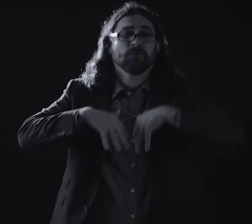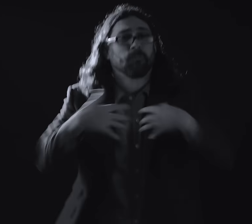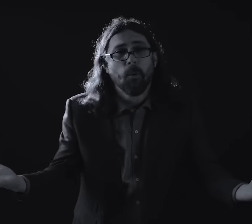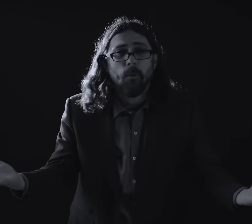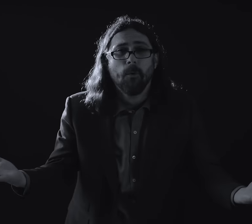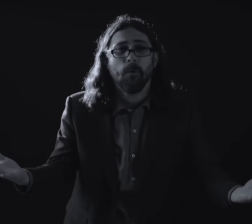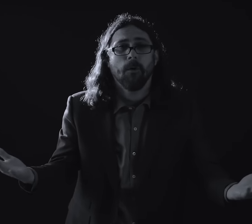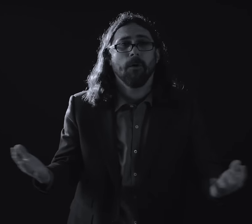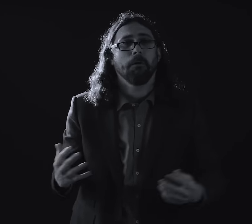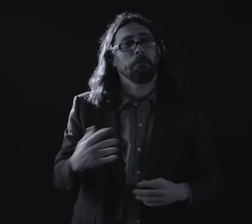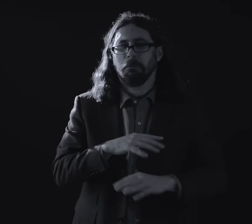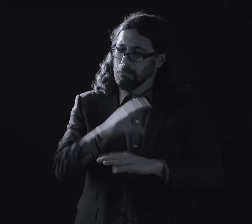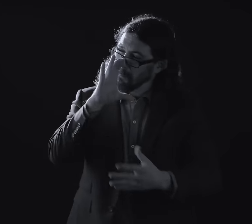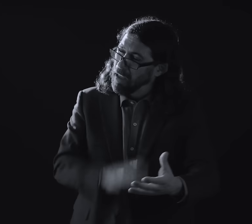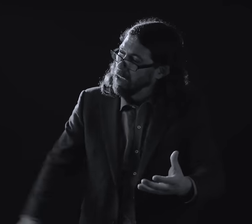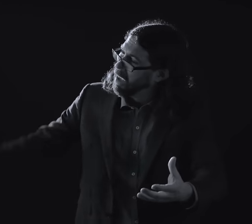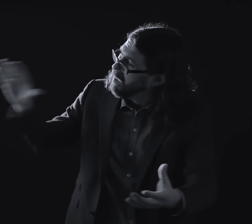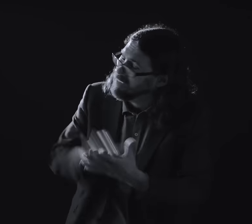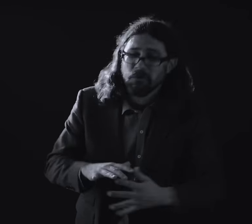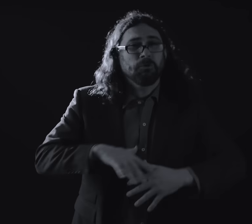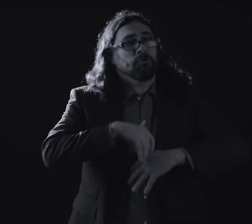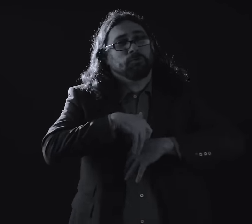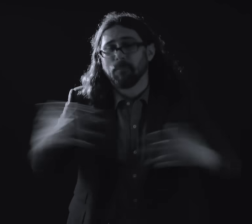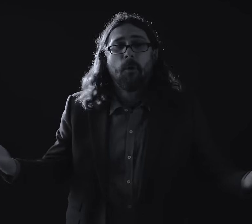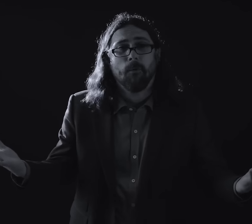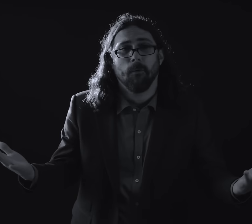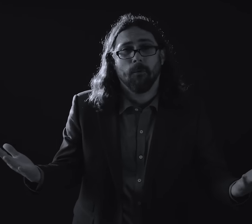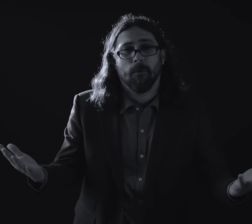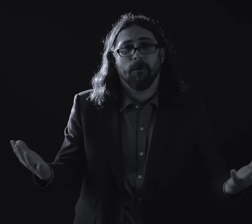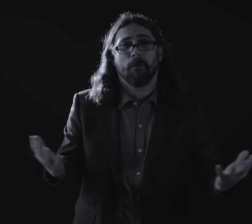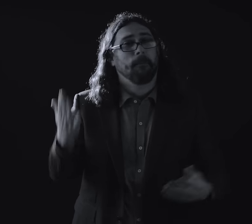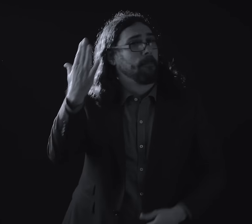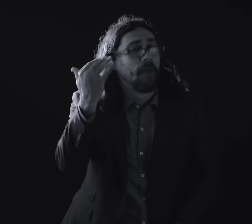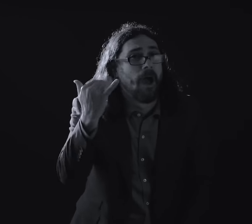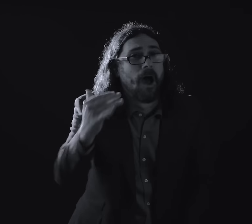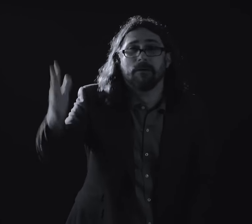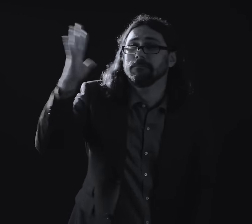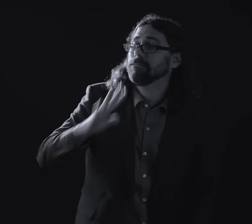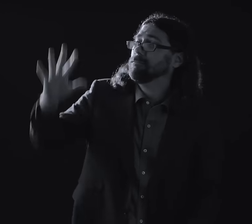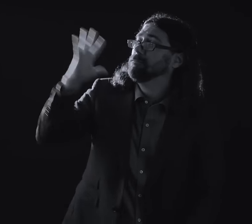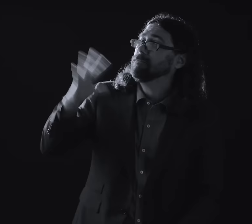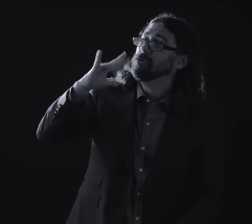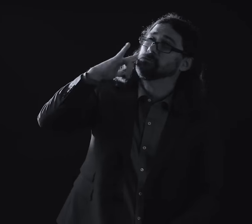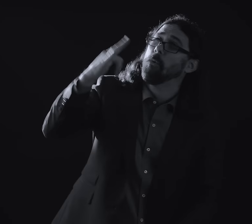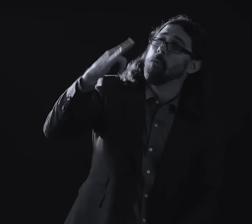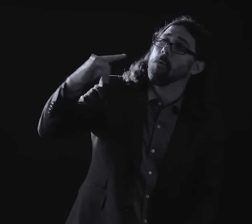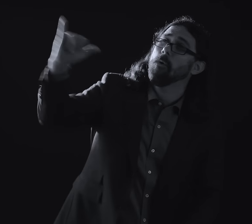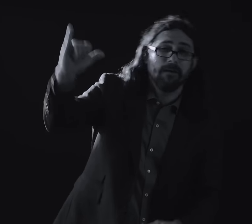don't believe anymore Is what was gone Is